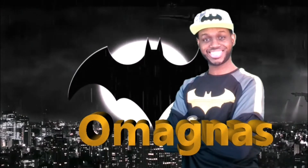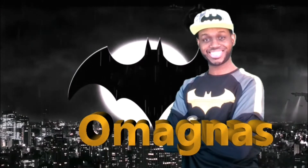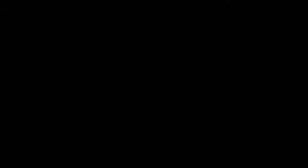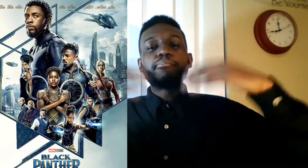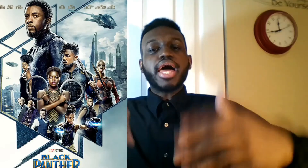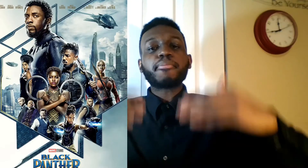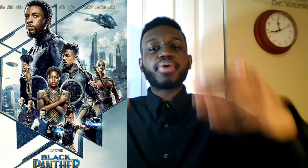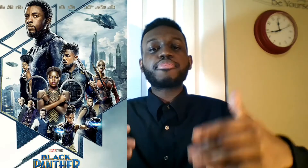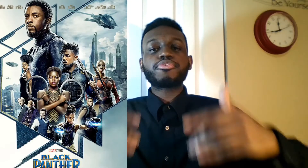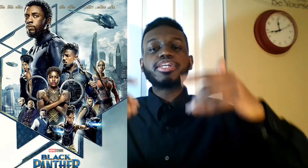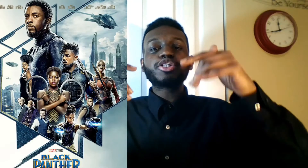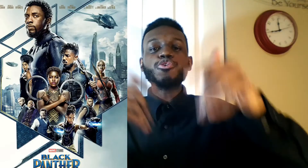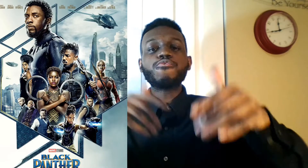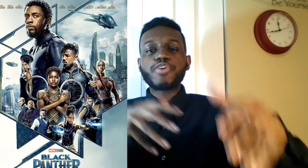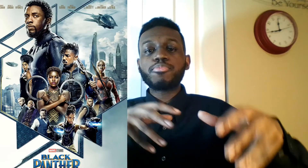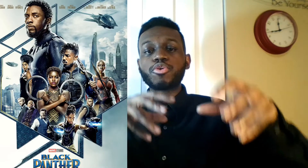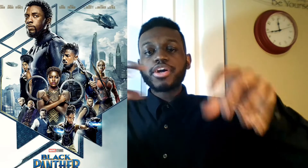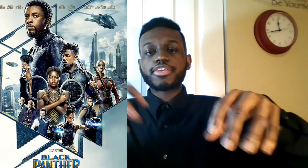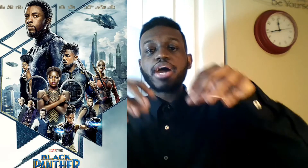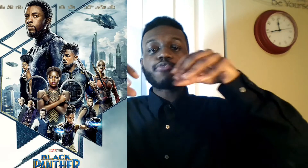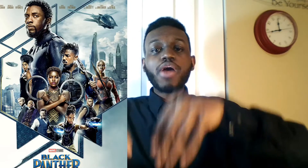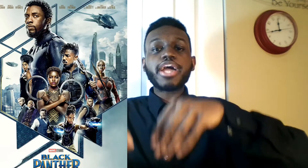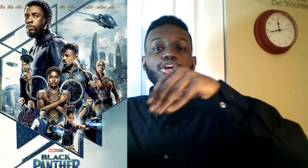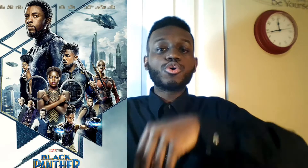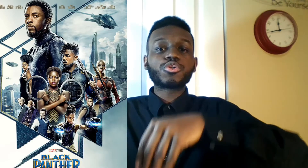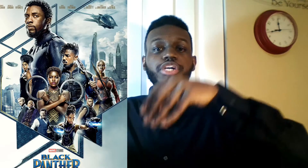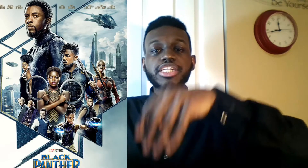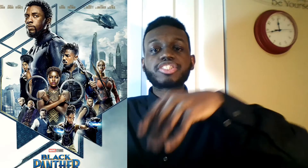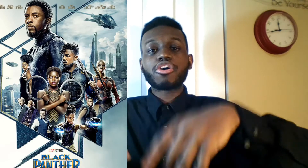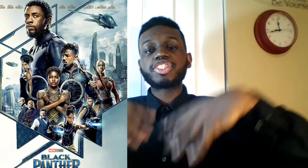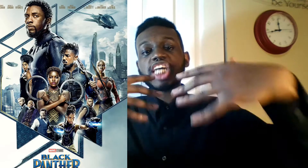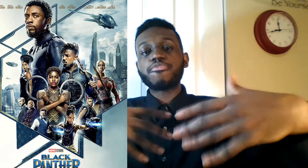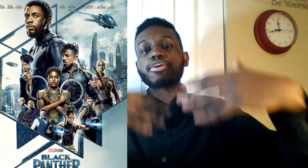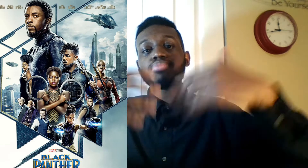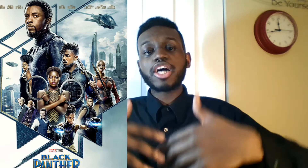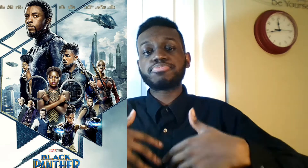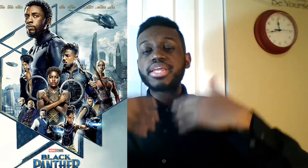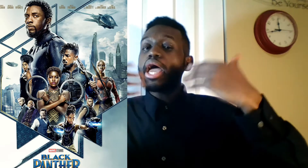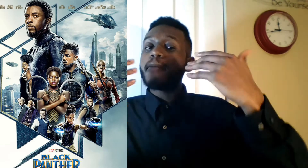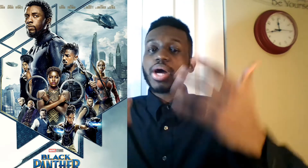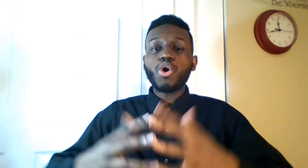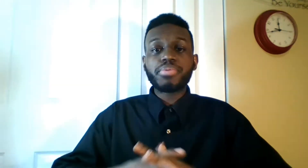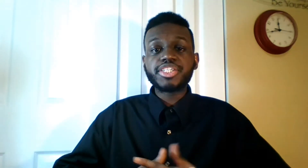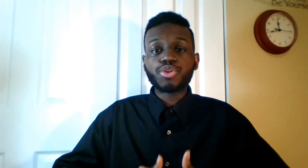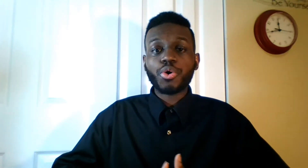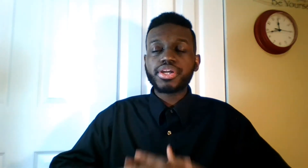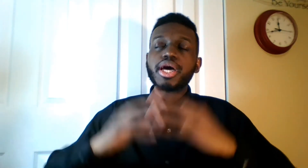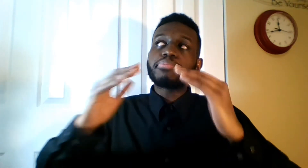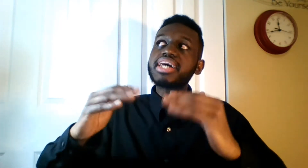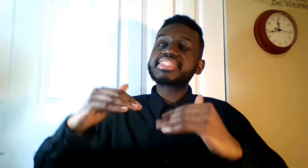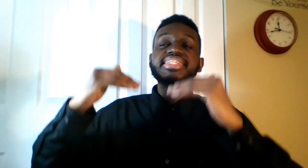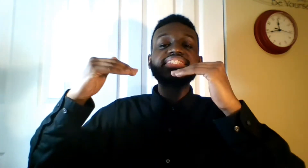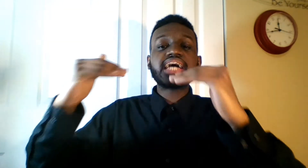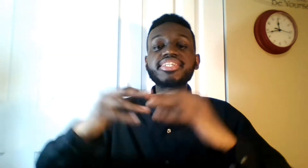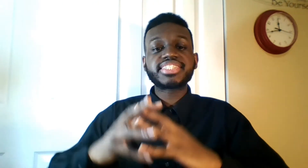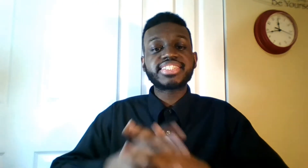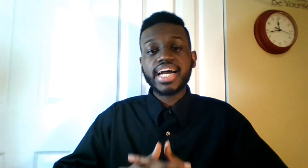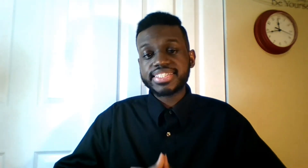Black Panther is a new film directed by Ryan Coogler and it stars Chapman Bosman, Michael B. Jordan, plus an astonishing time to